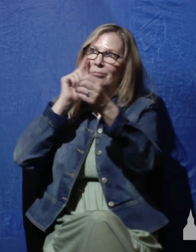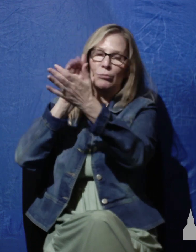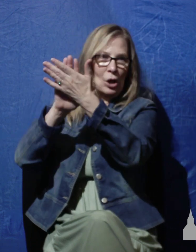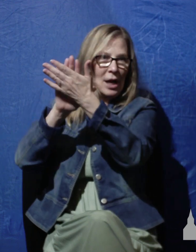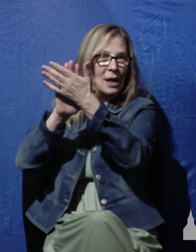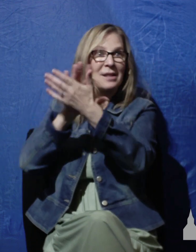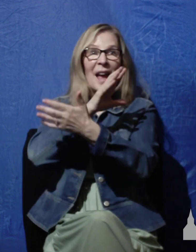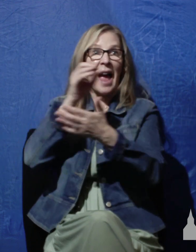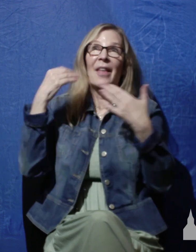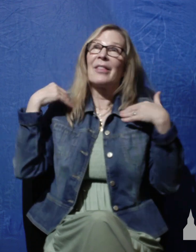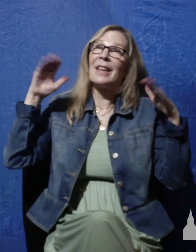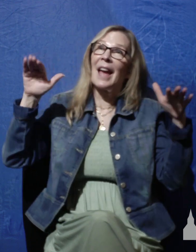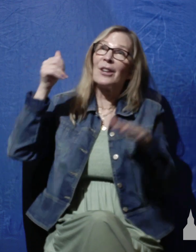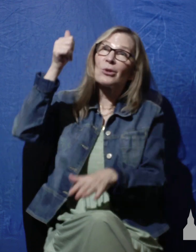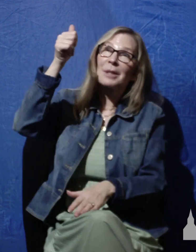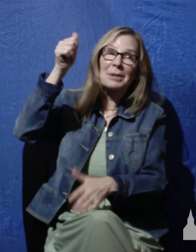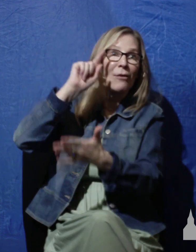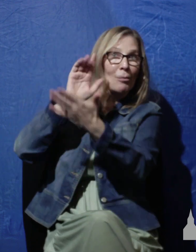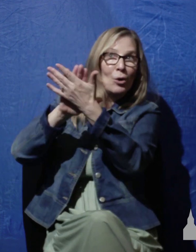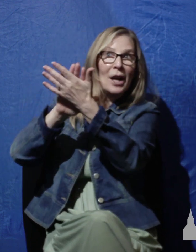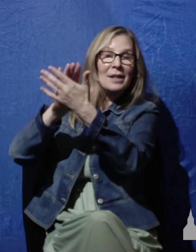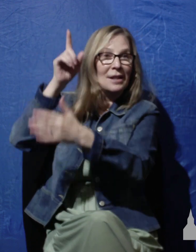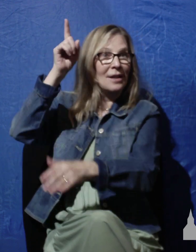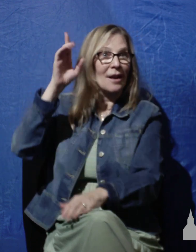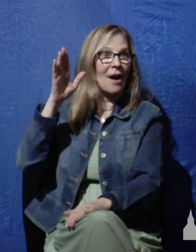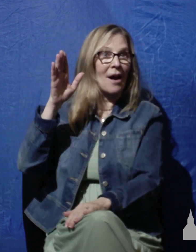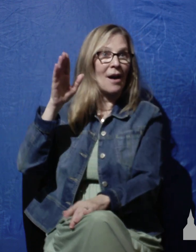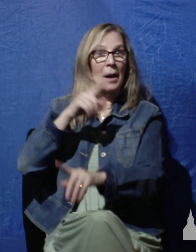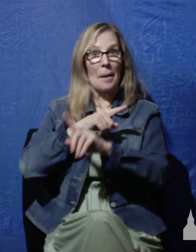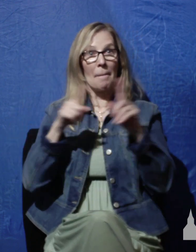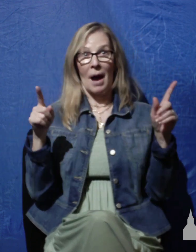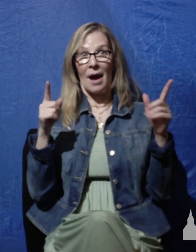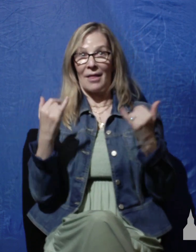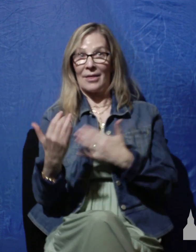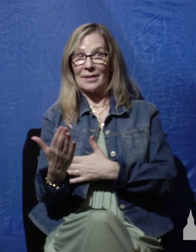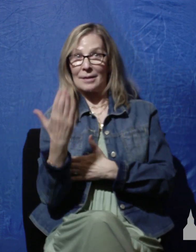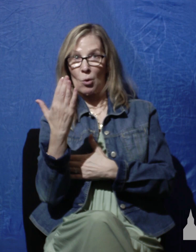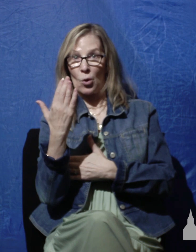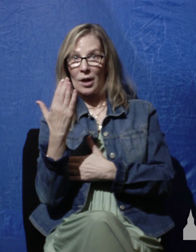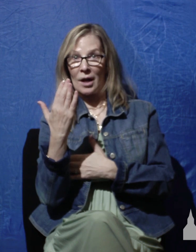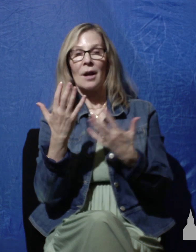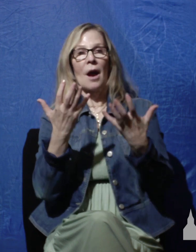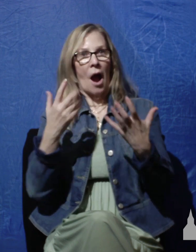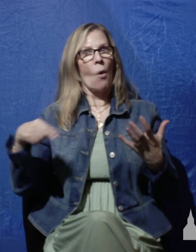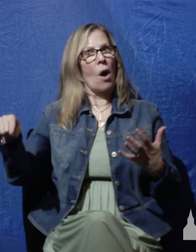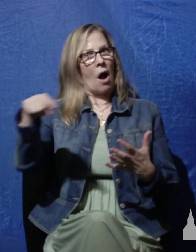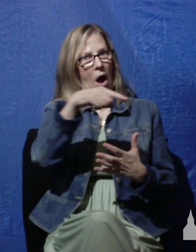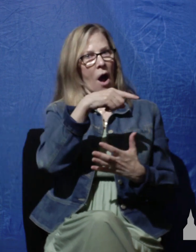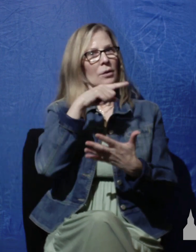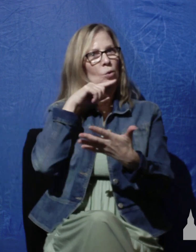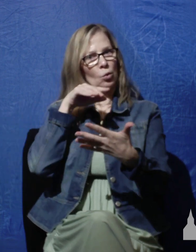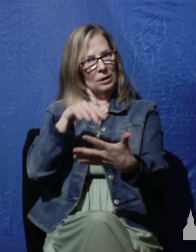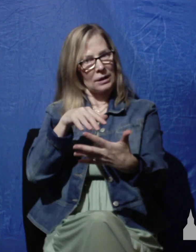the angels praising God, but my intention this morning is for us to study this psalm